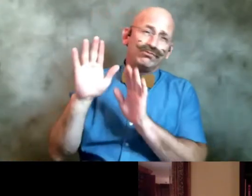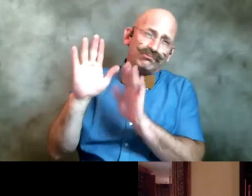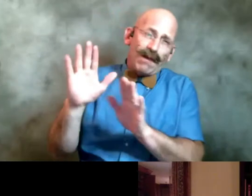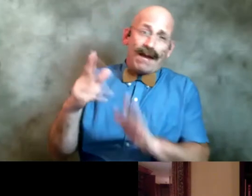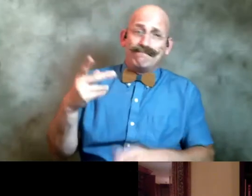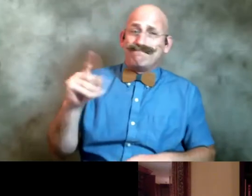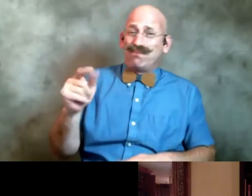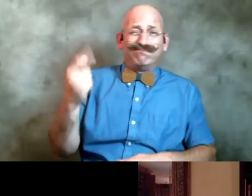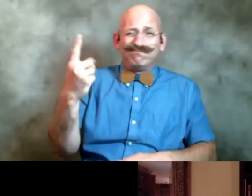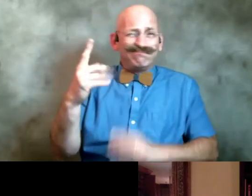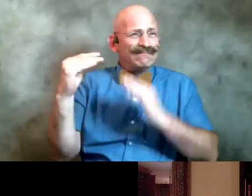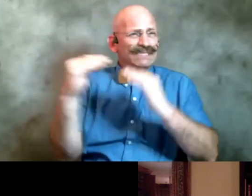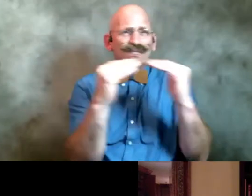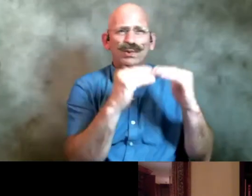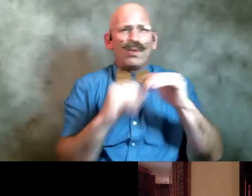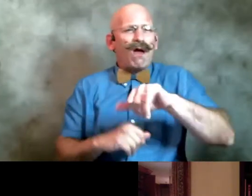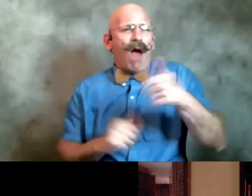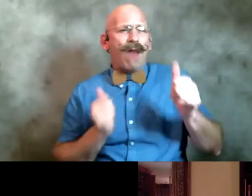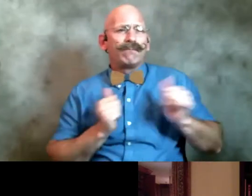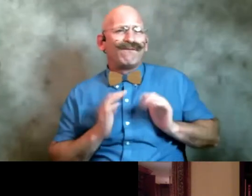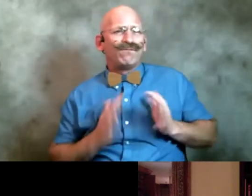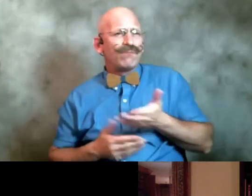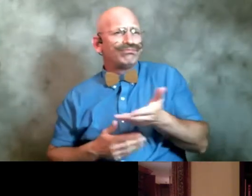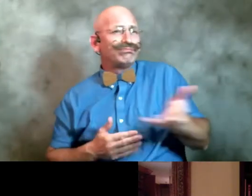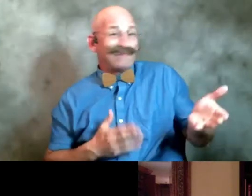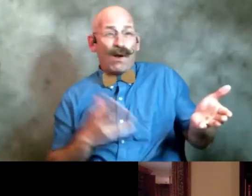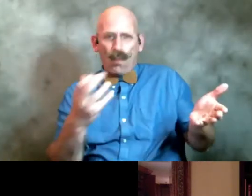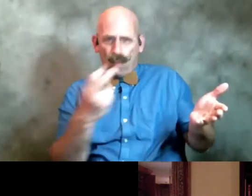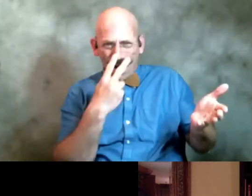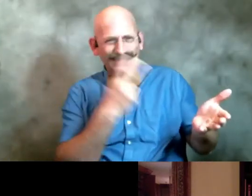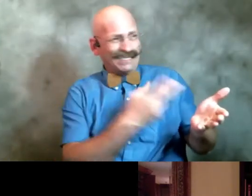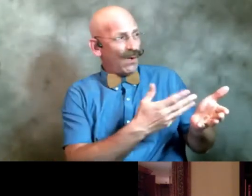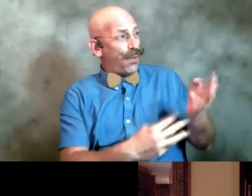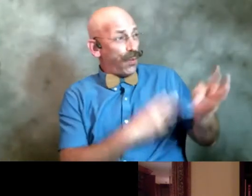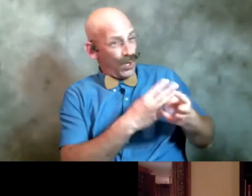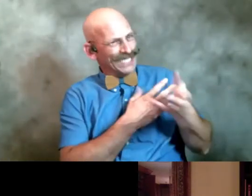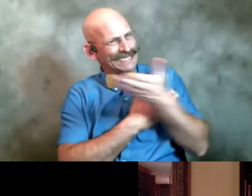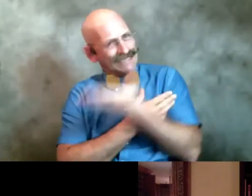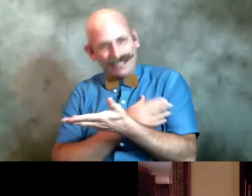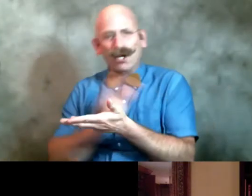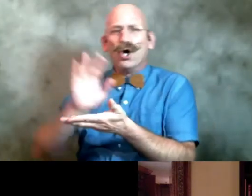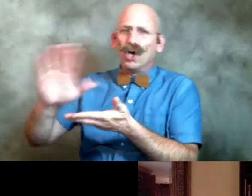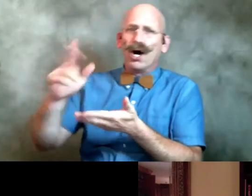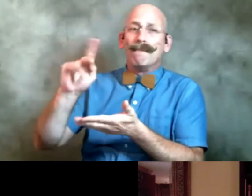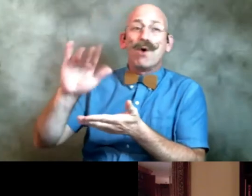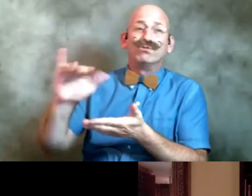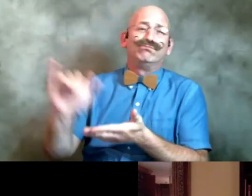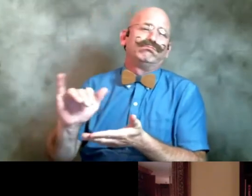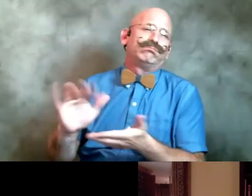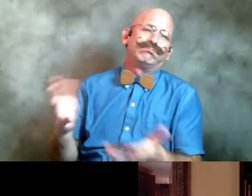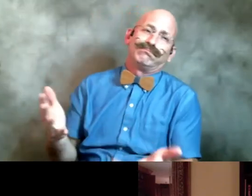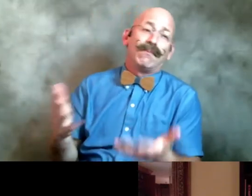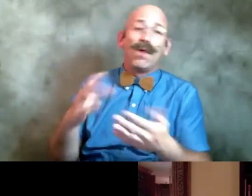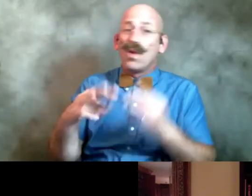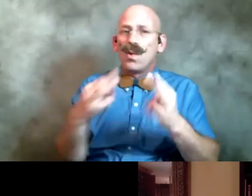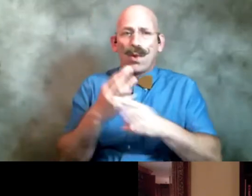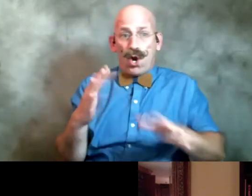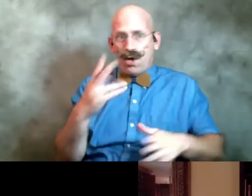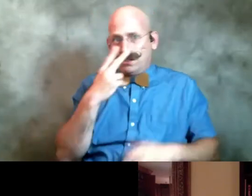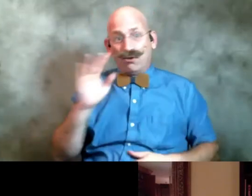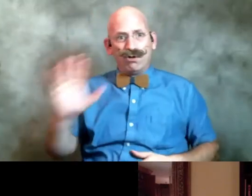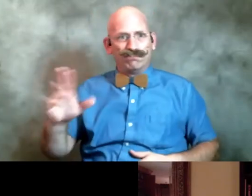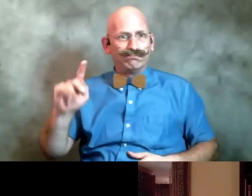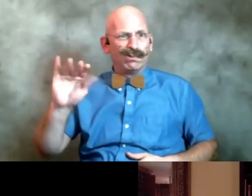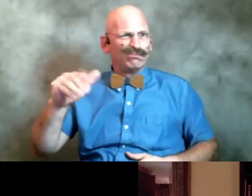coming in and we really wanted the world to see her poetry as well and the world has already noticed she has recently